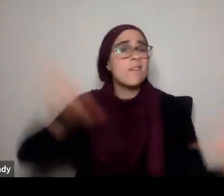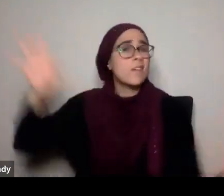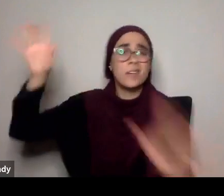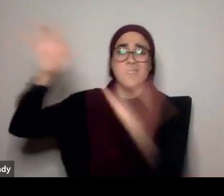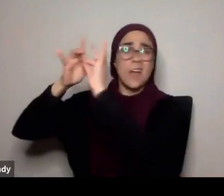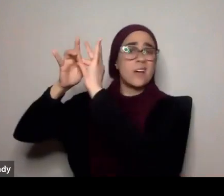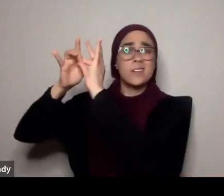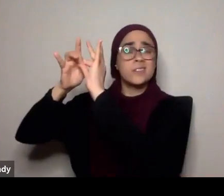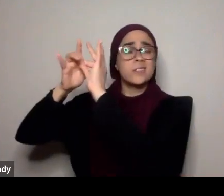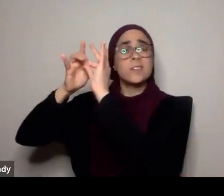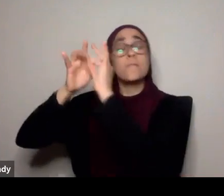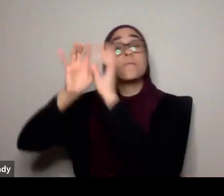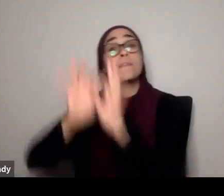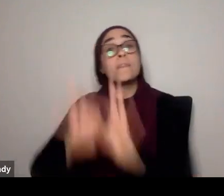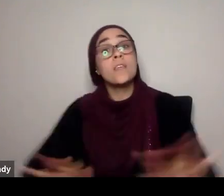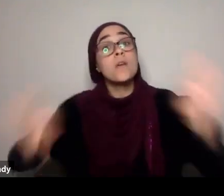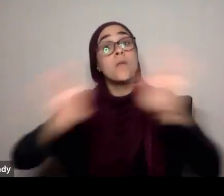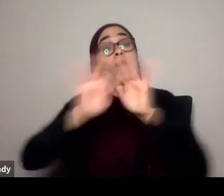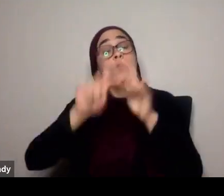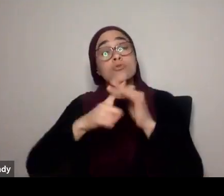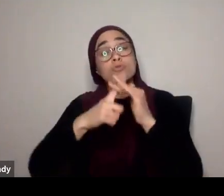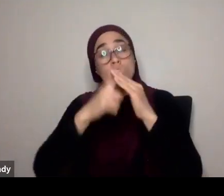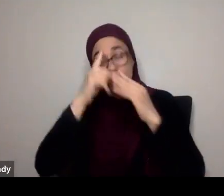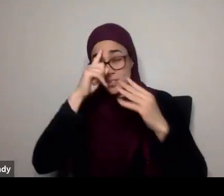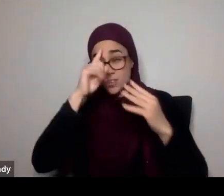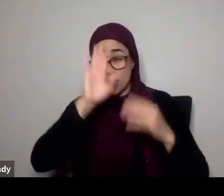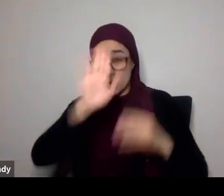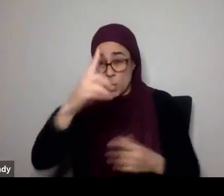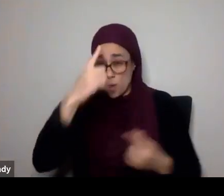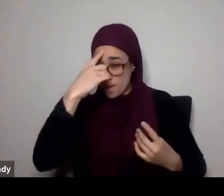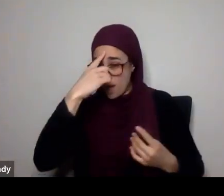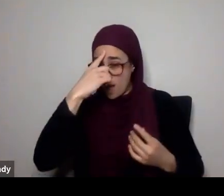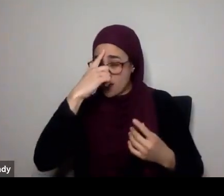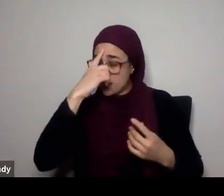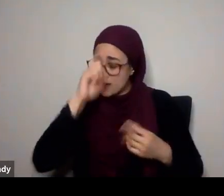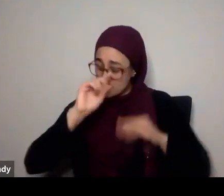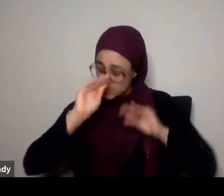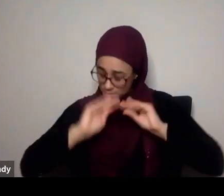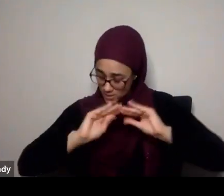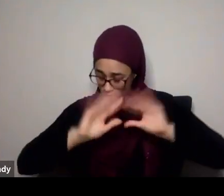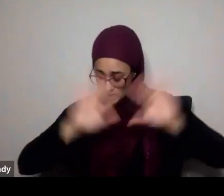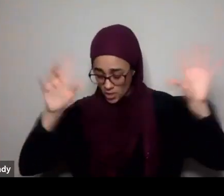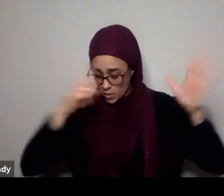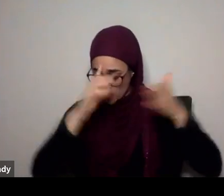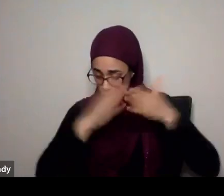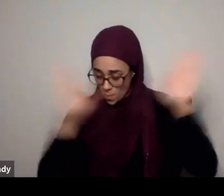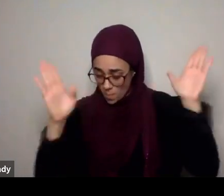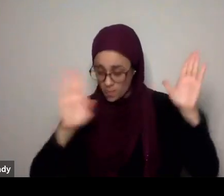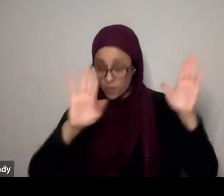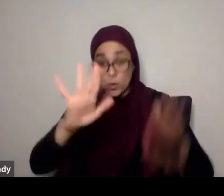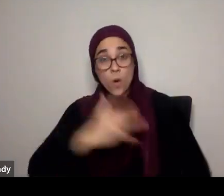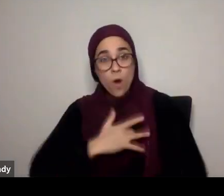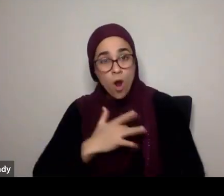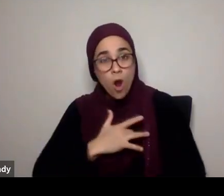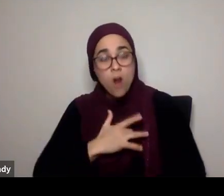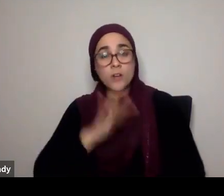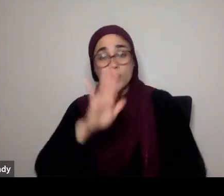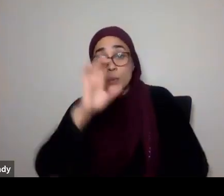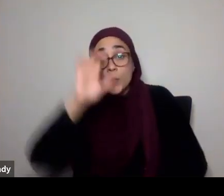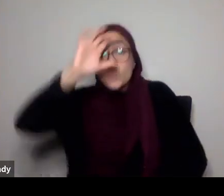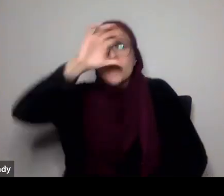So it begins with what? It begins with clearing your mind and your heart and your assumptions about this being.